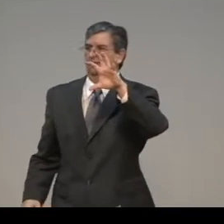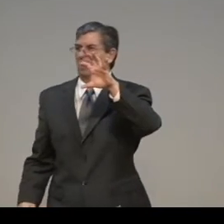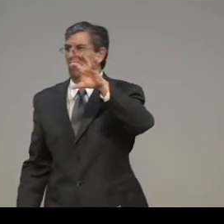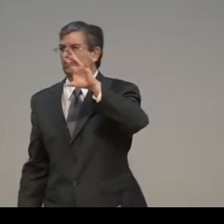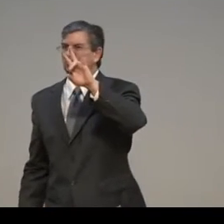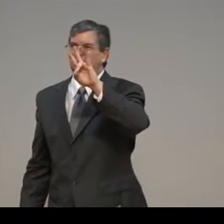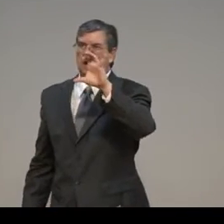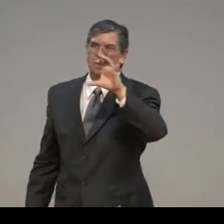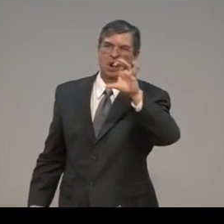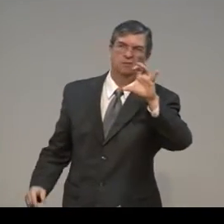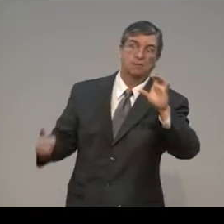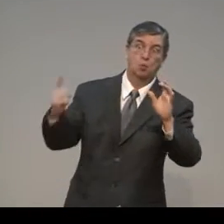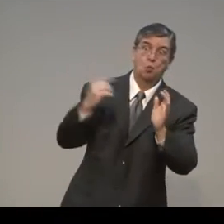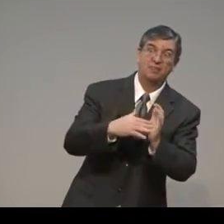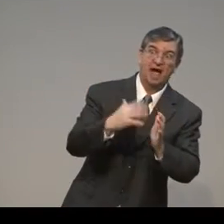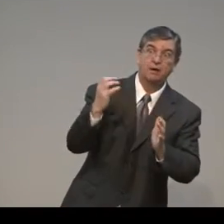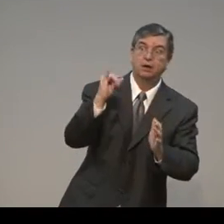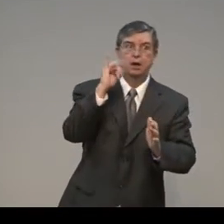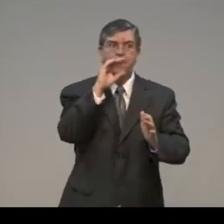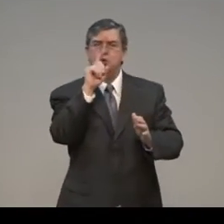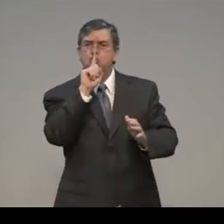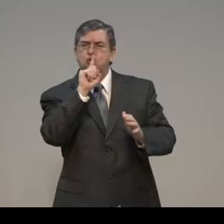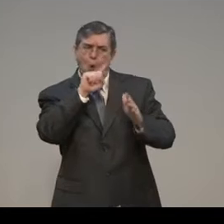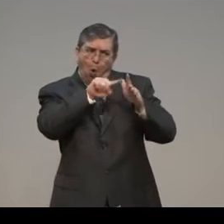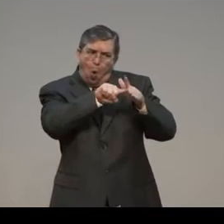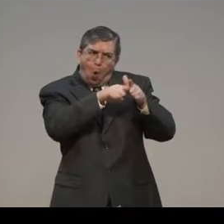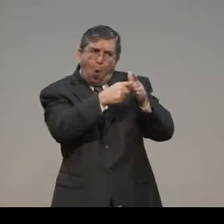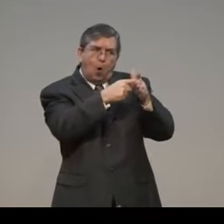Perhaps somebody wants to pay $500 for it. Or